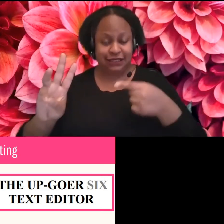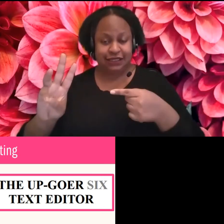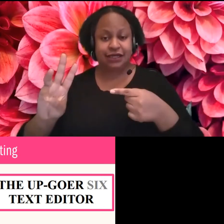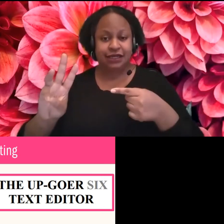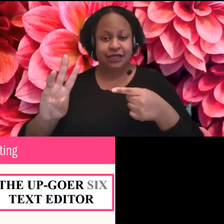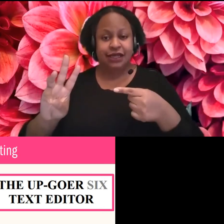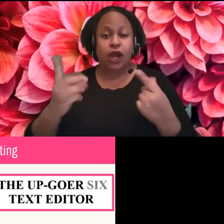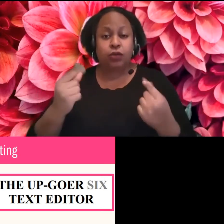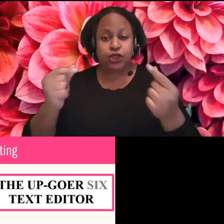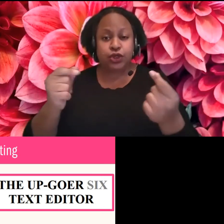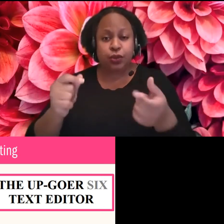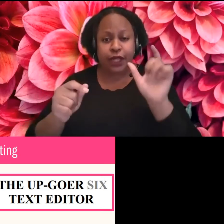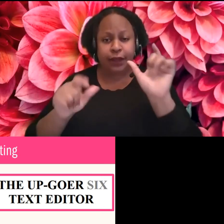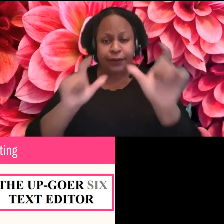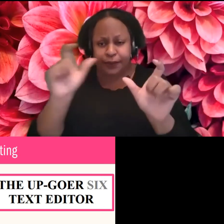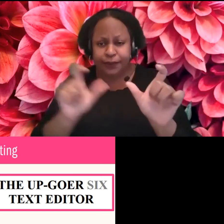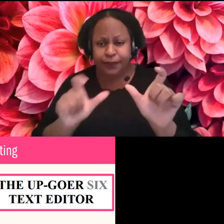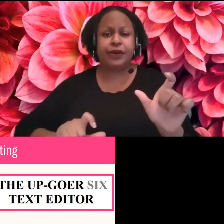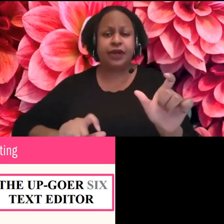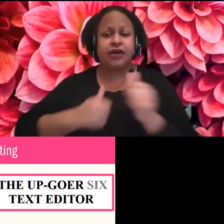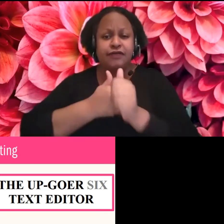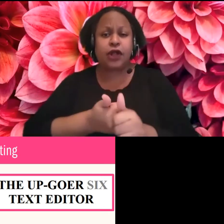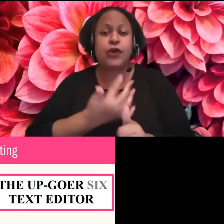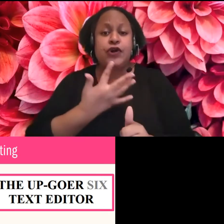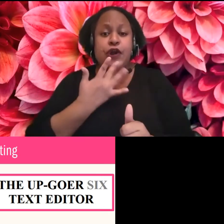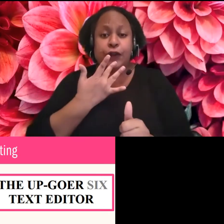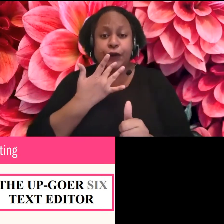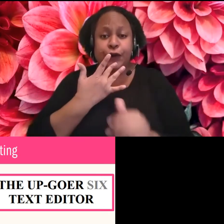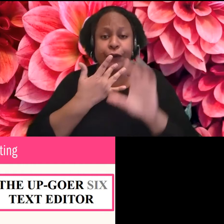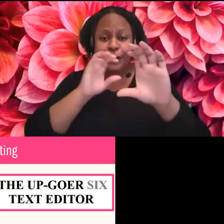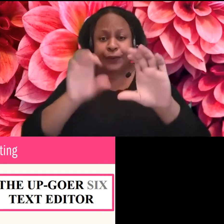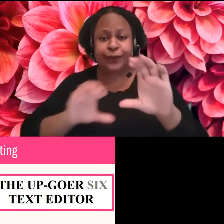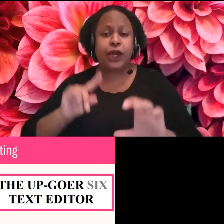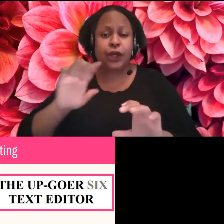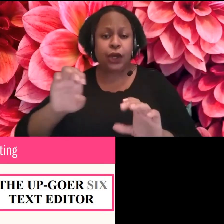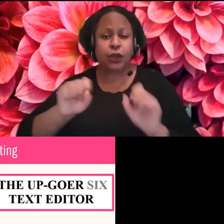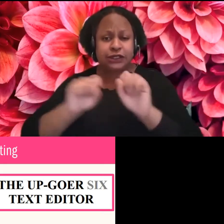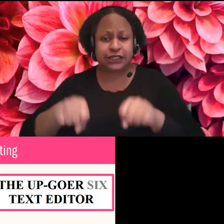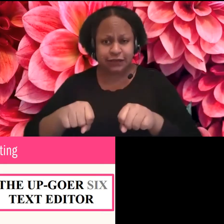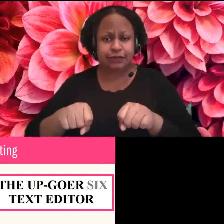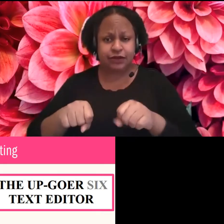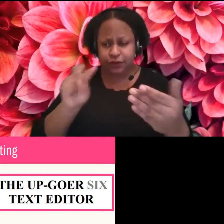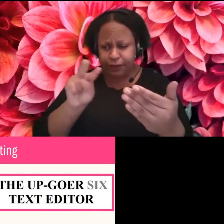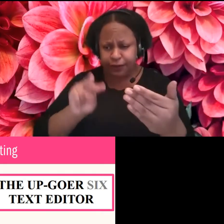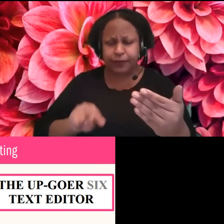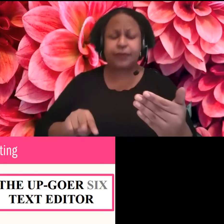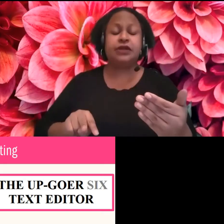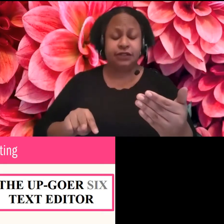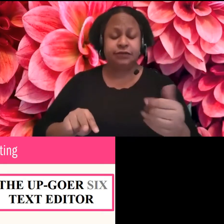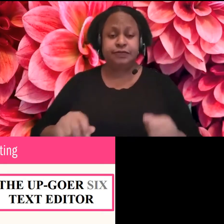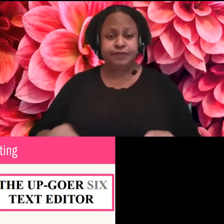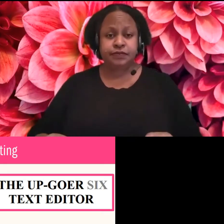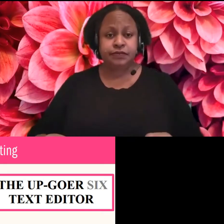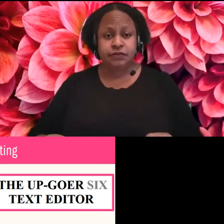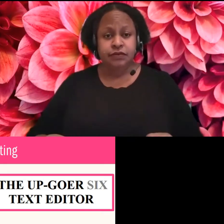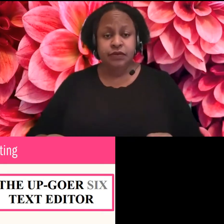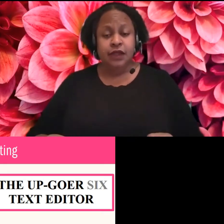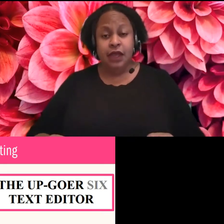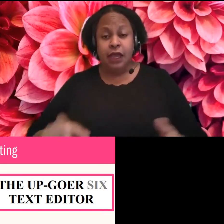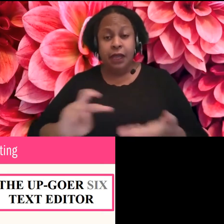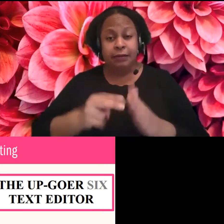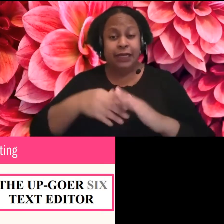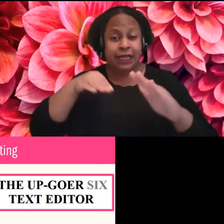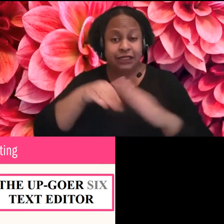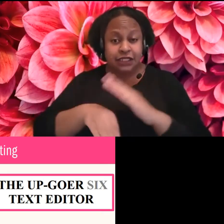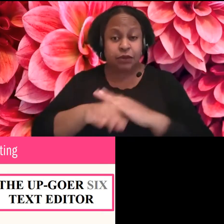is not perfectly accessible. Um, I might be trying to control my brother who is a programmer to